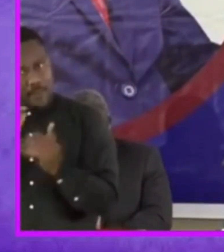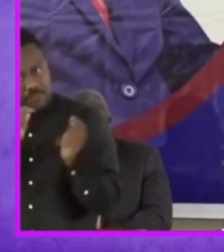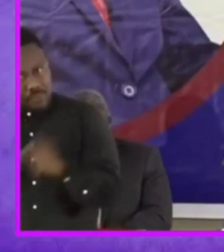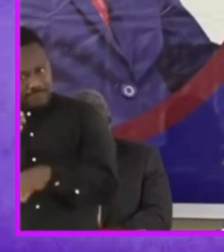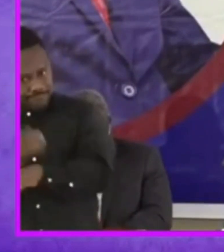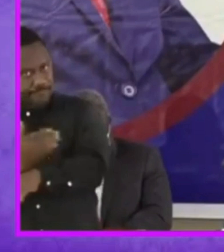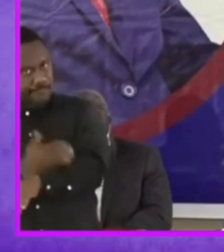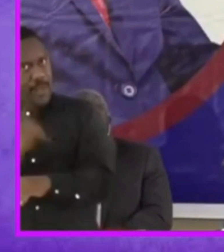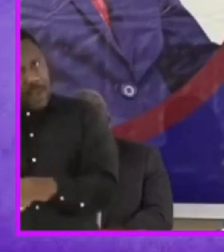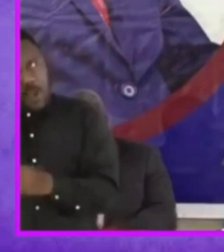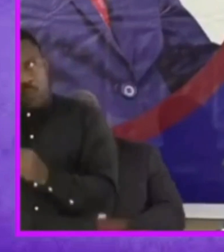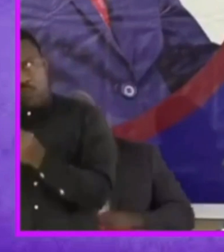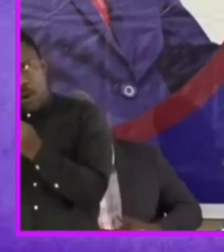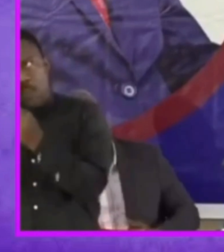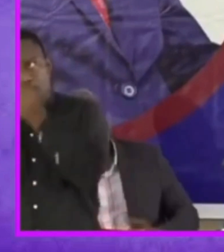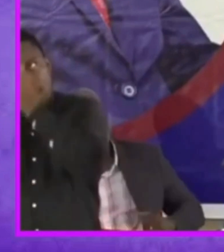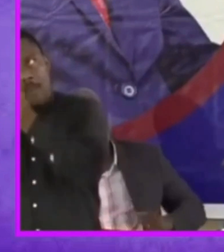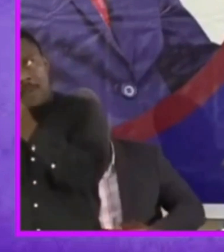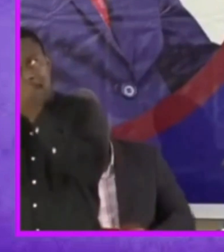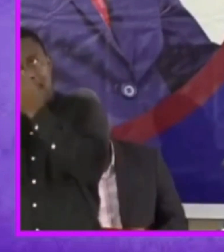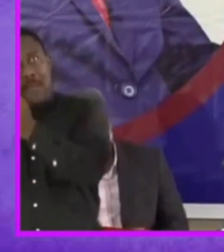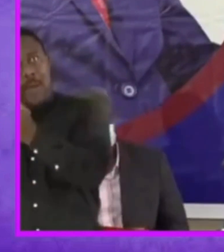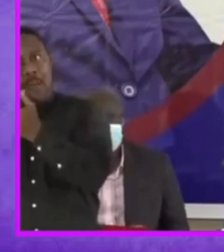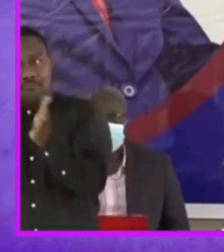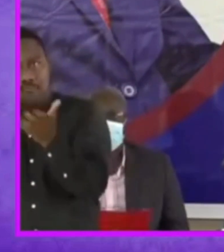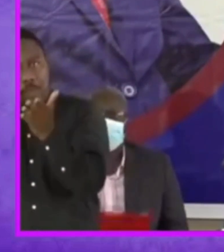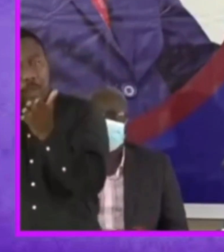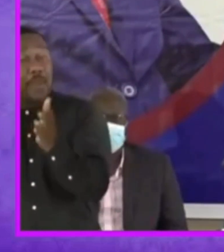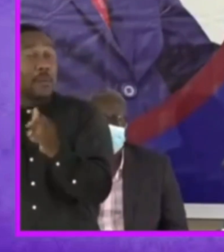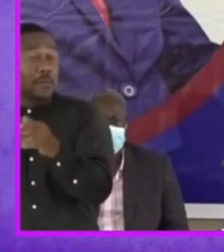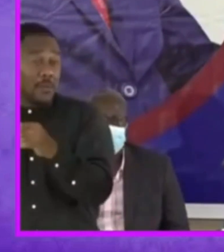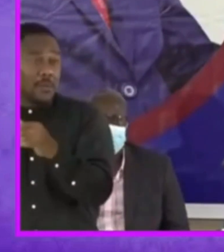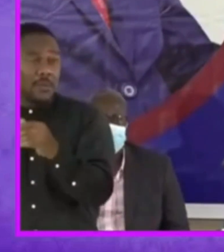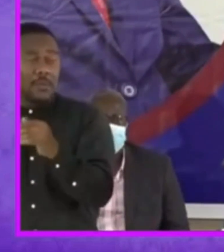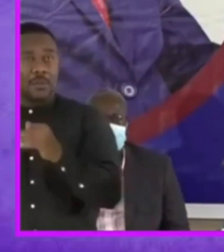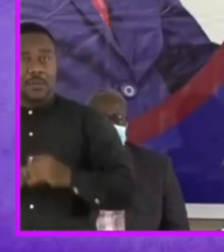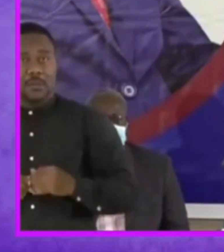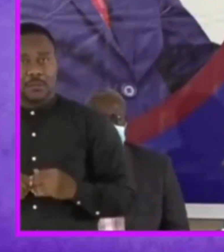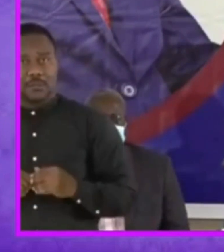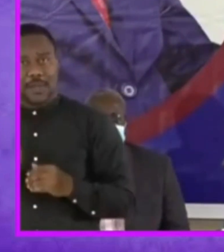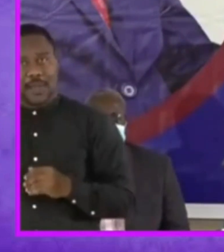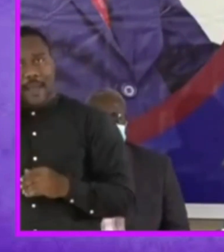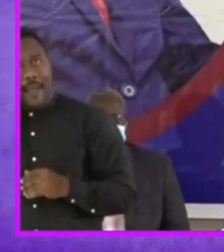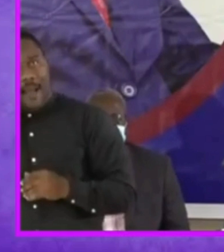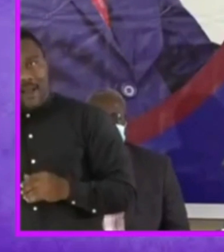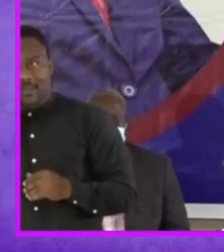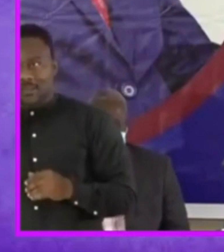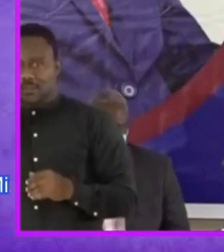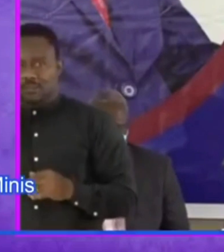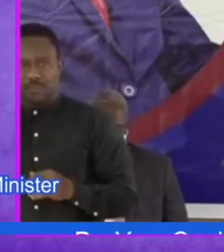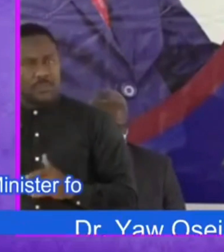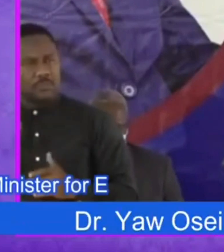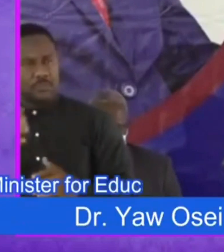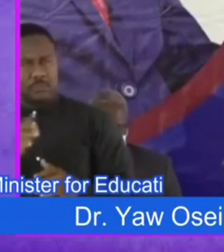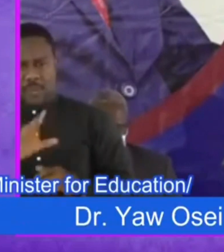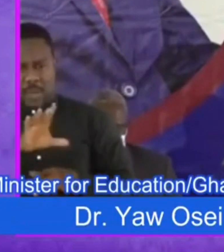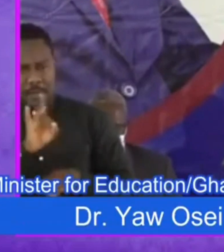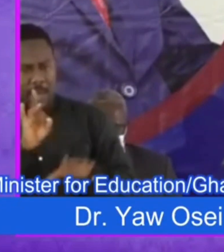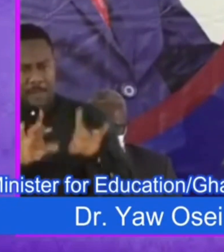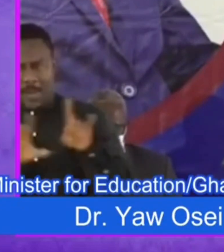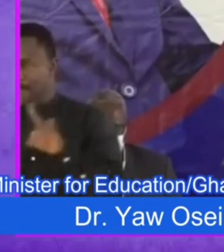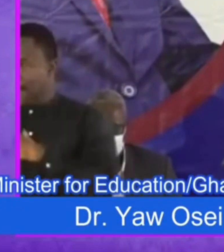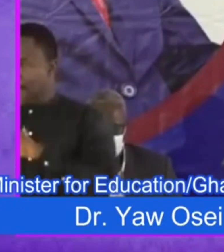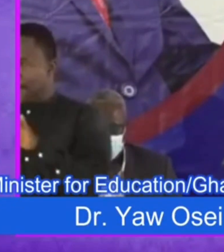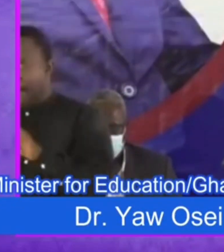nurture it and how we motivate it how we encourage it how we bring and merge individuals for them to realize